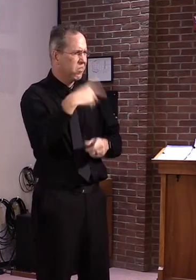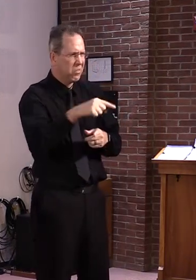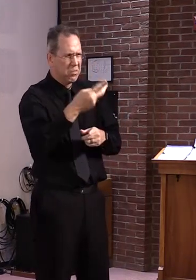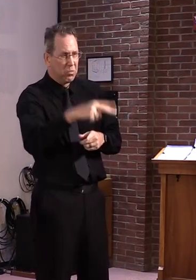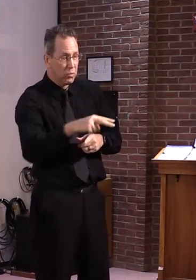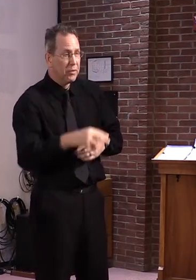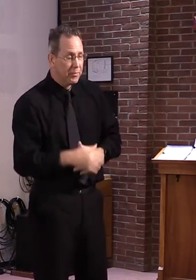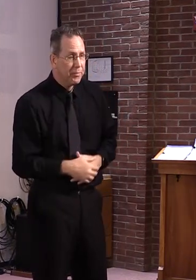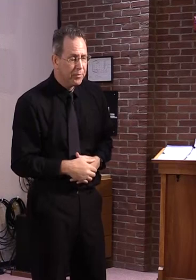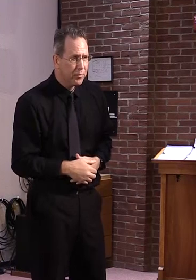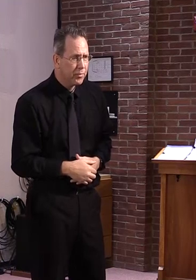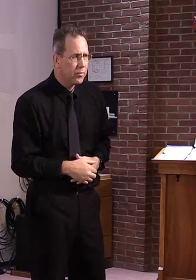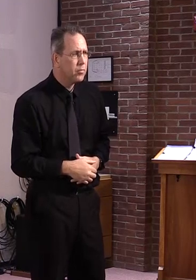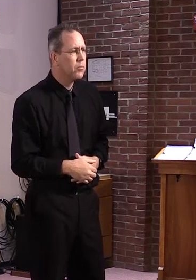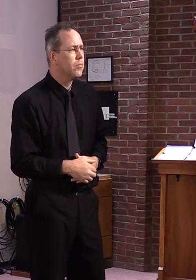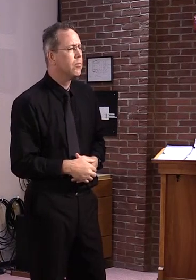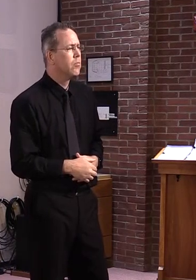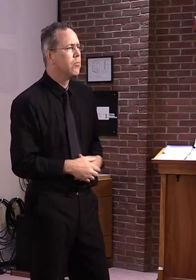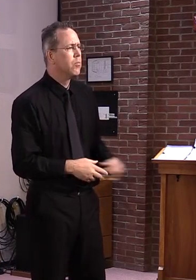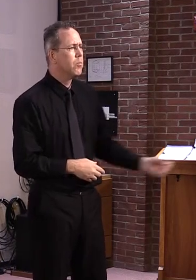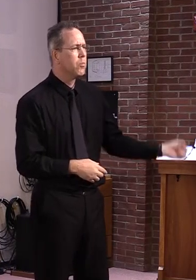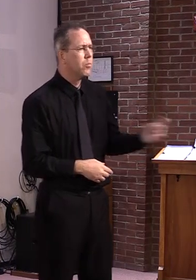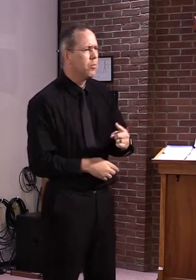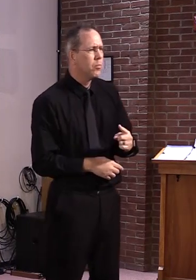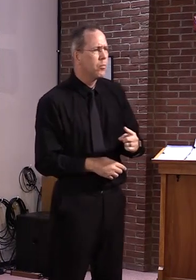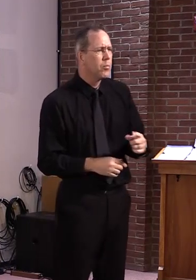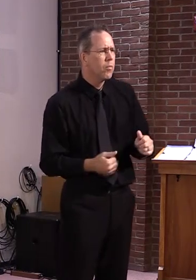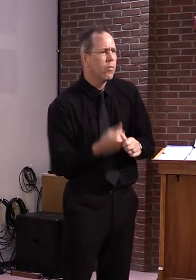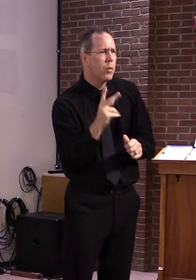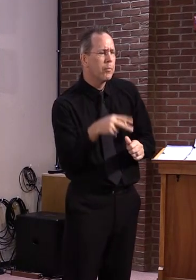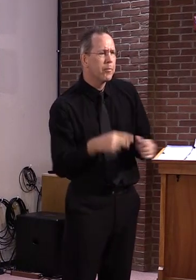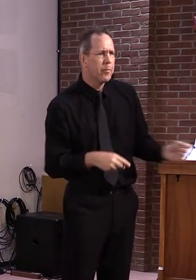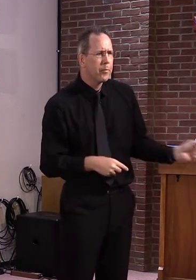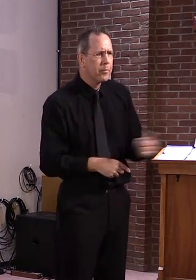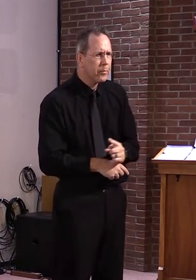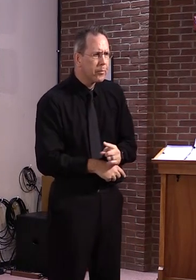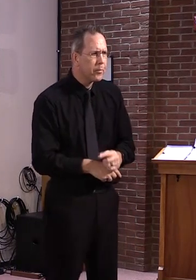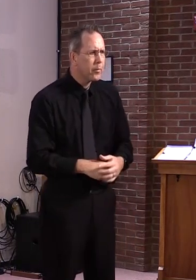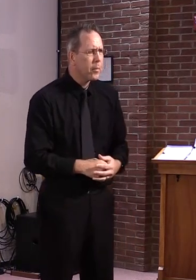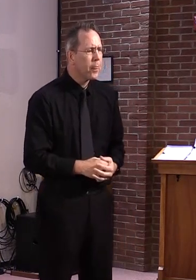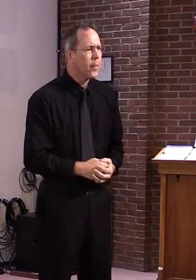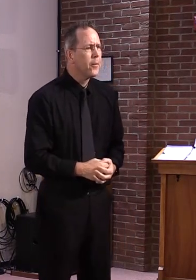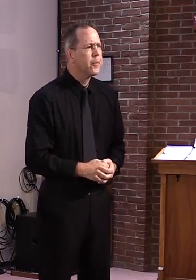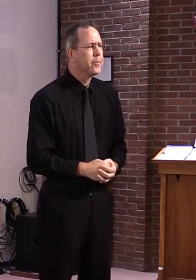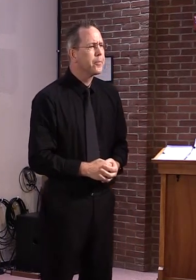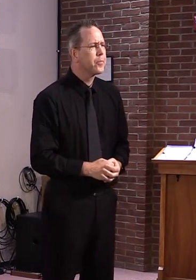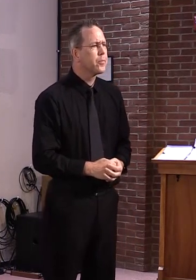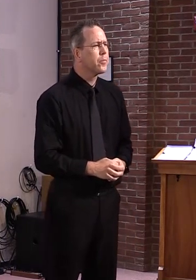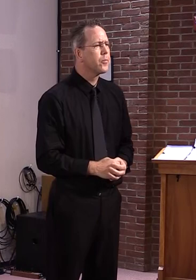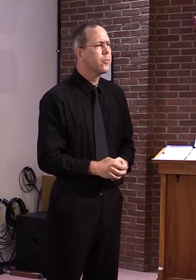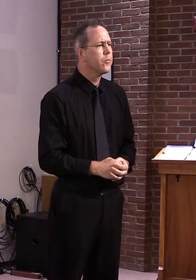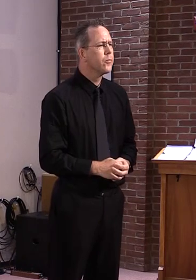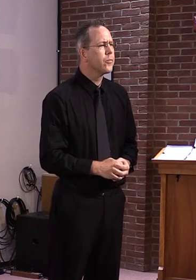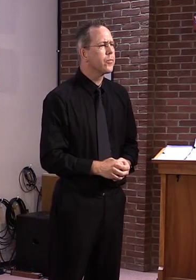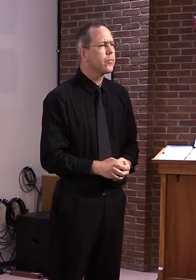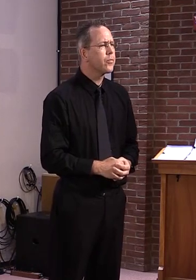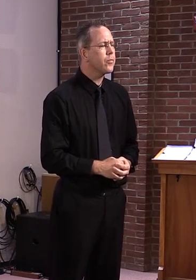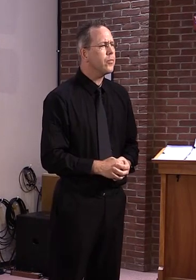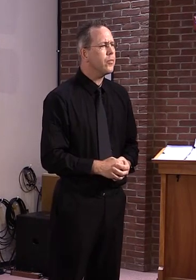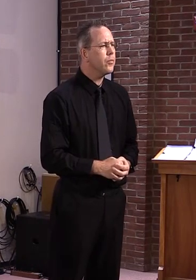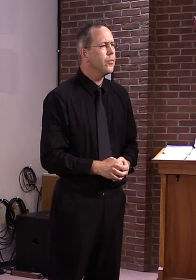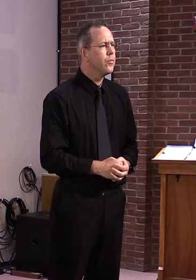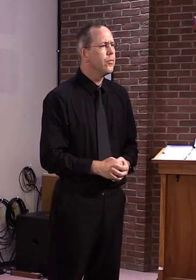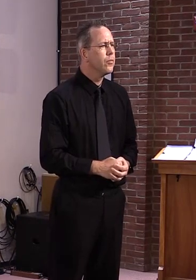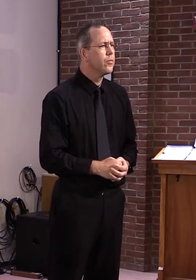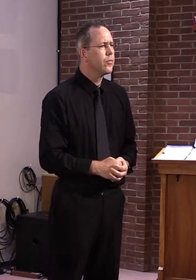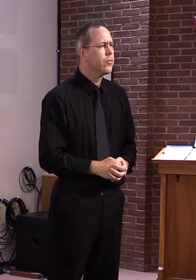the national spread now. 31 states have seen a huge spike,